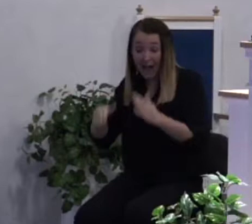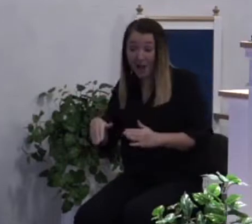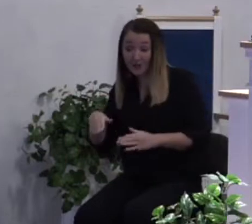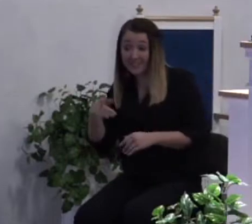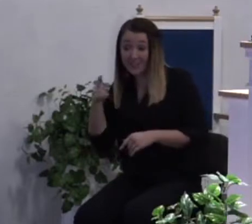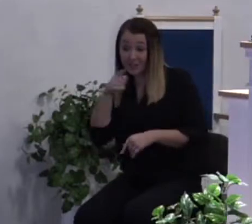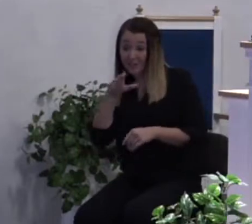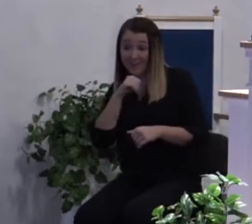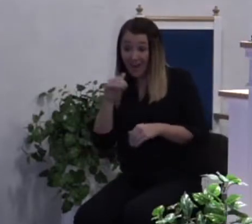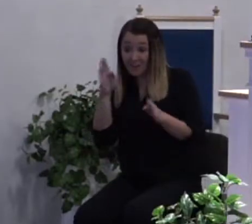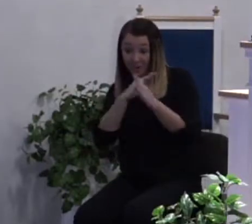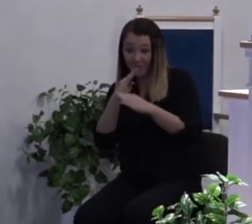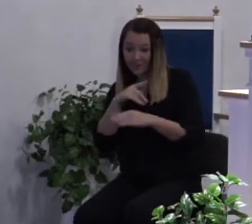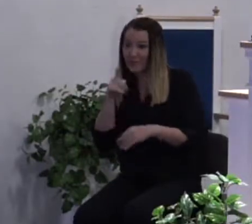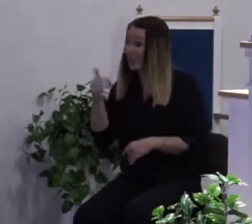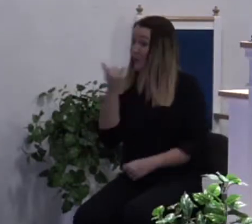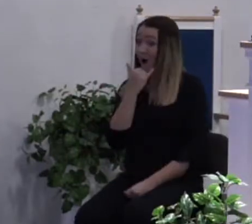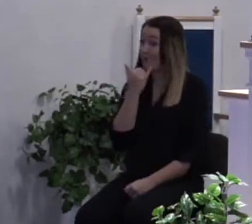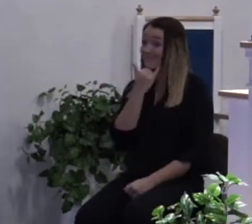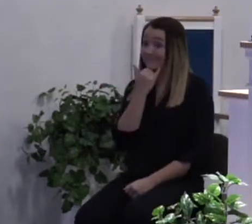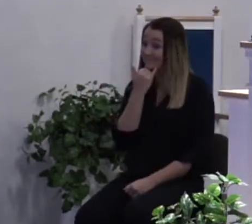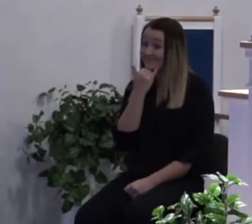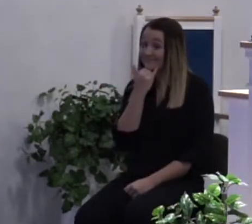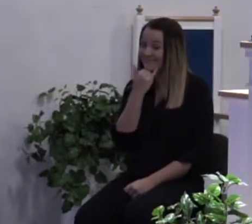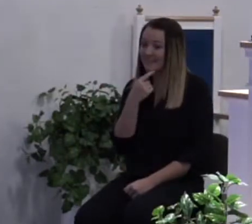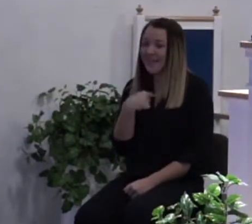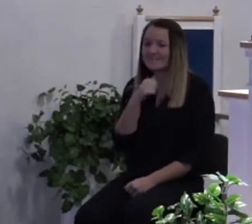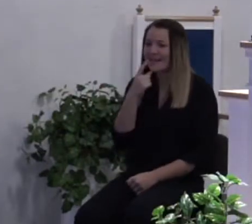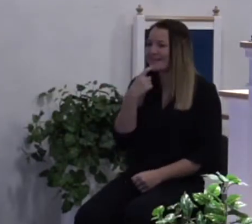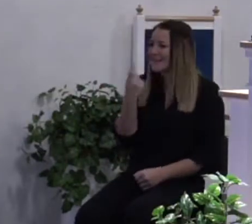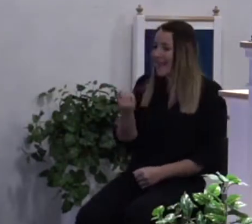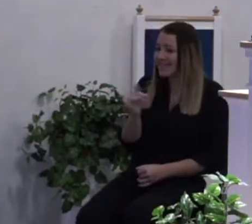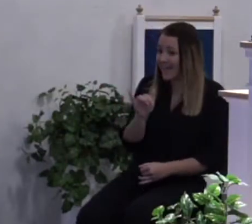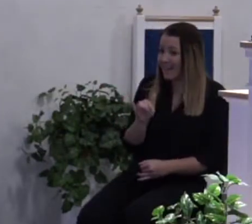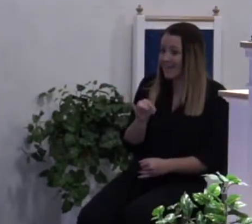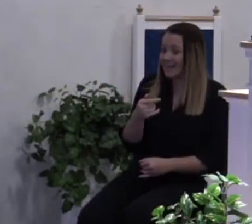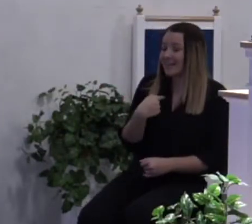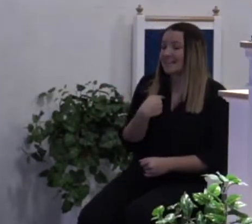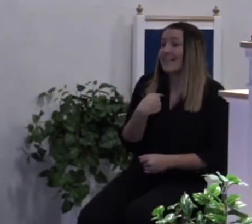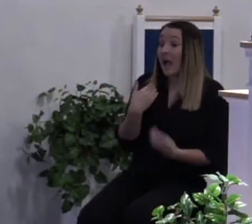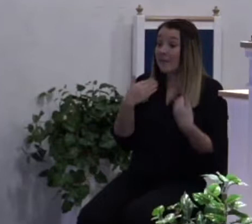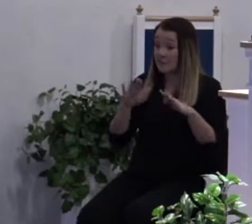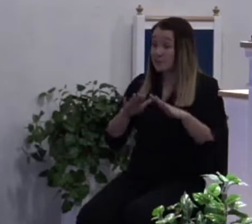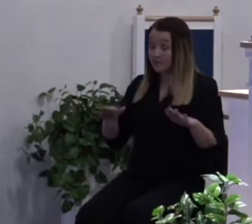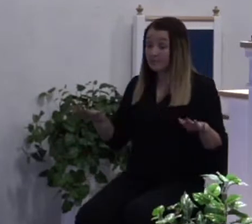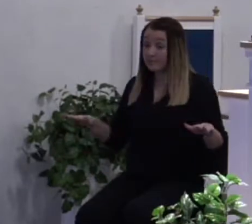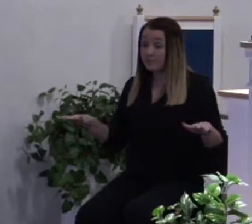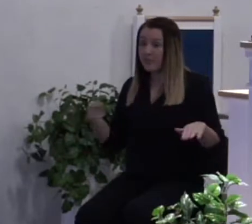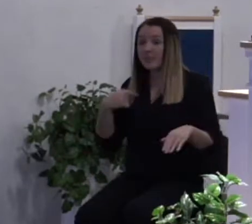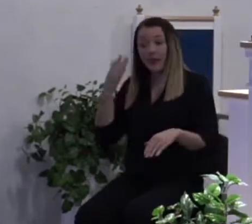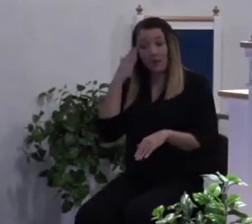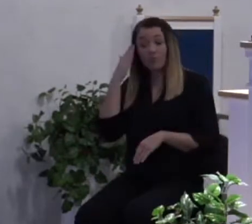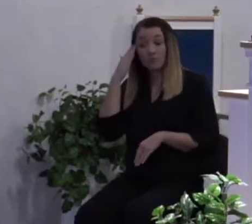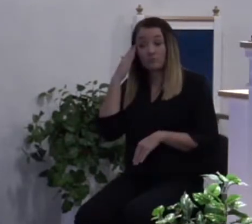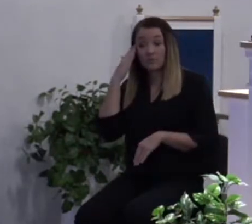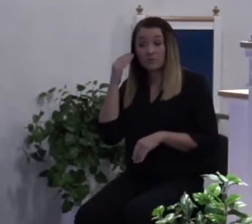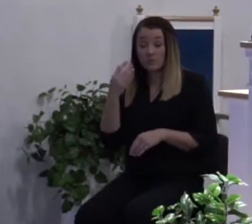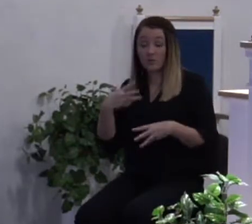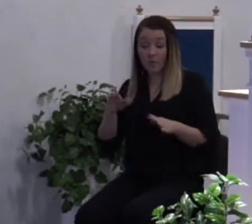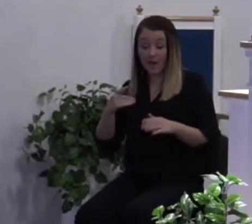trouble, you're mistaken. I'm not just saying that. I've got children, and they know that's the way I am. If